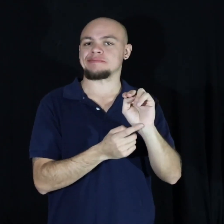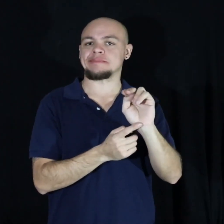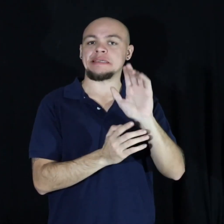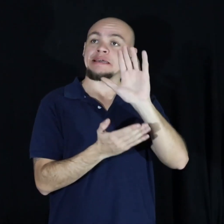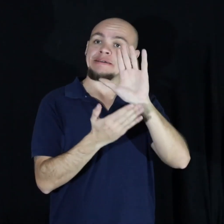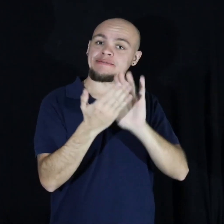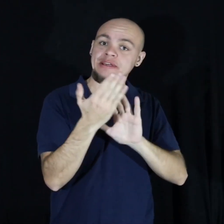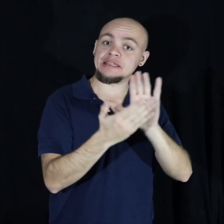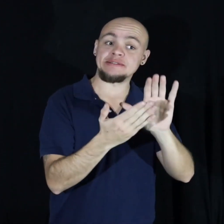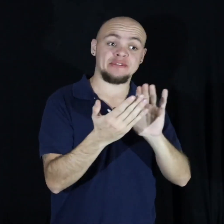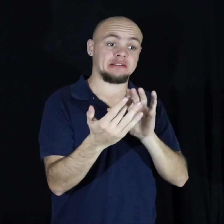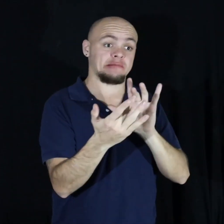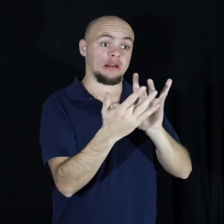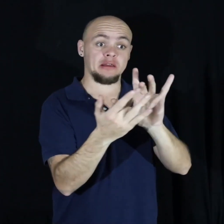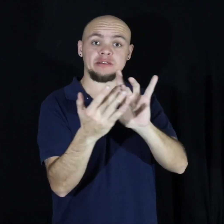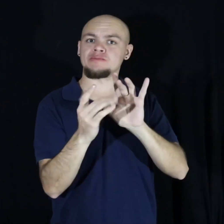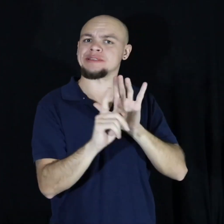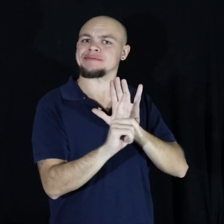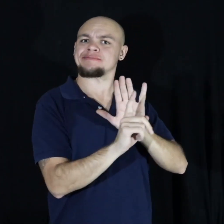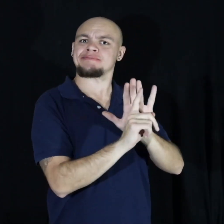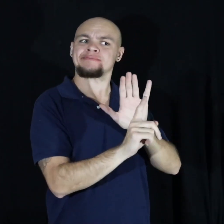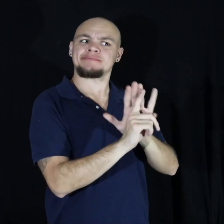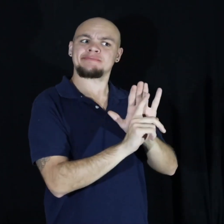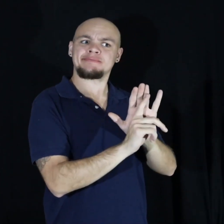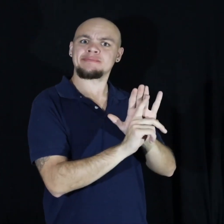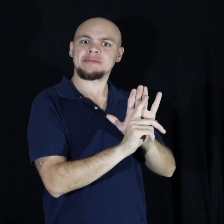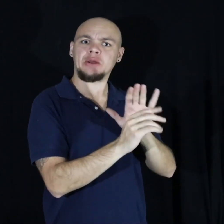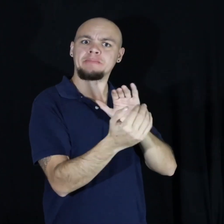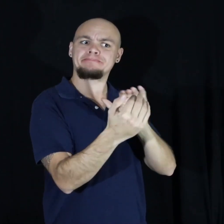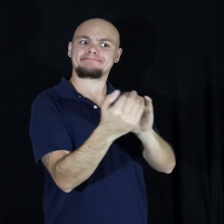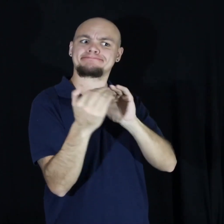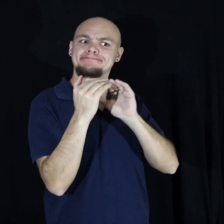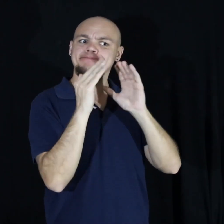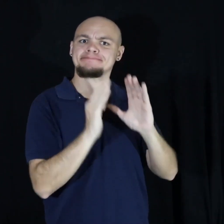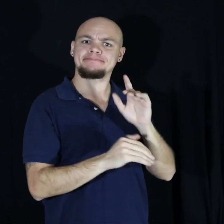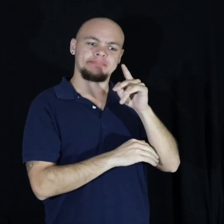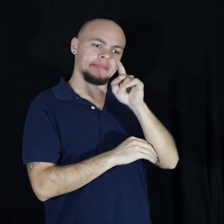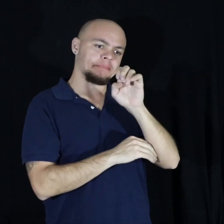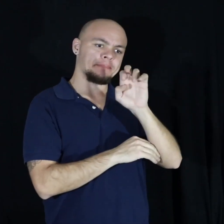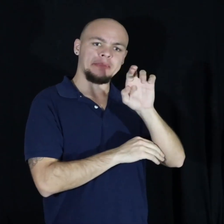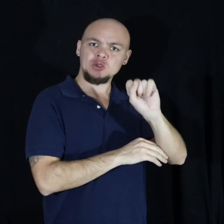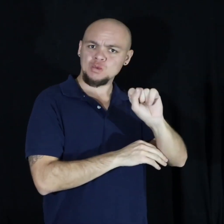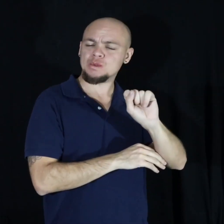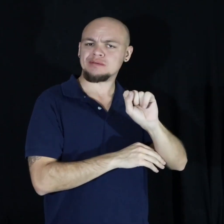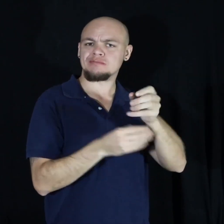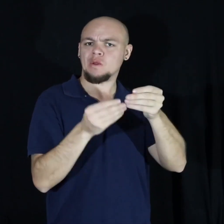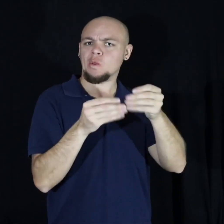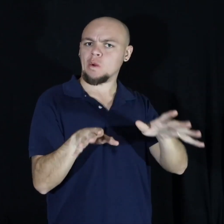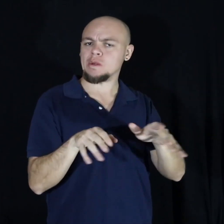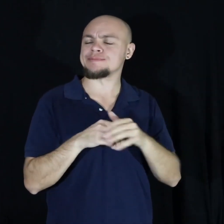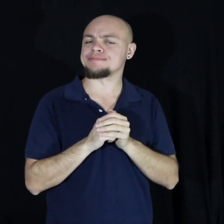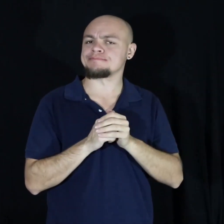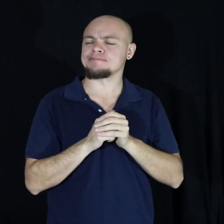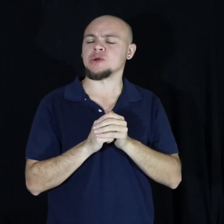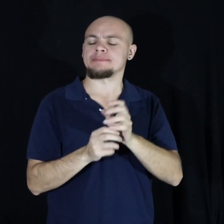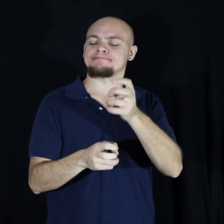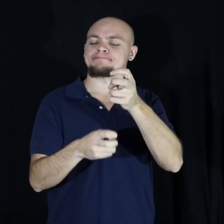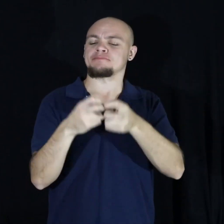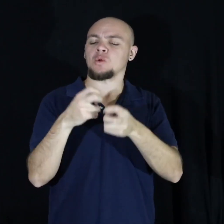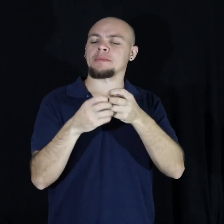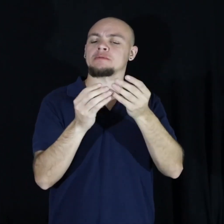-to-face contact with people their age but I believe there's a solution to fix this